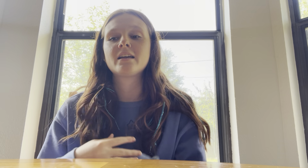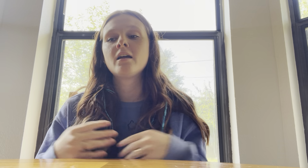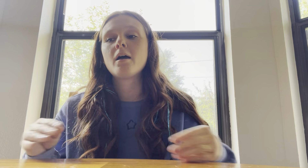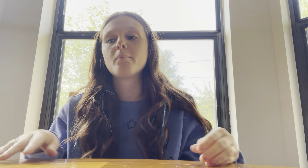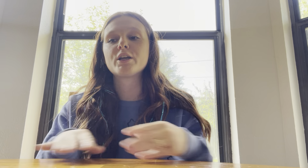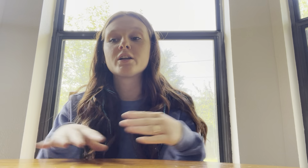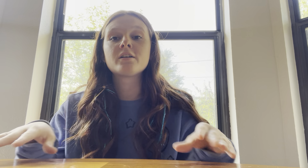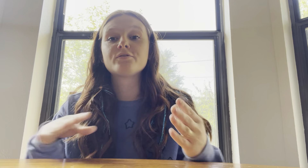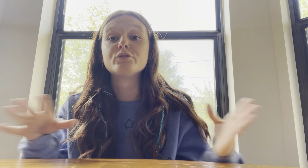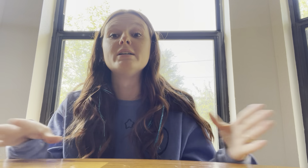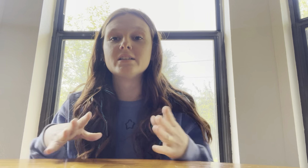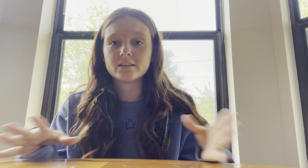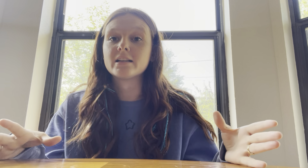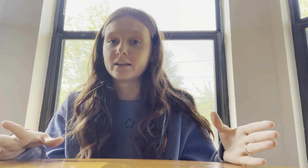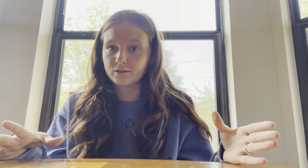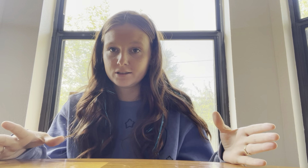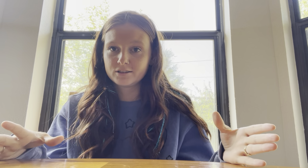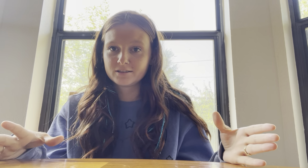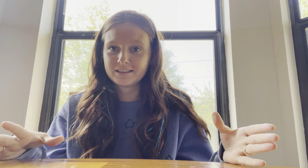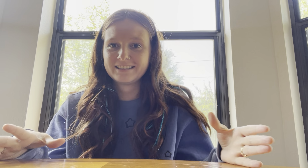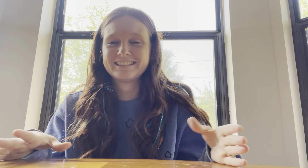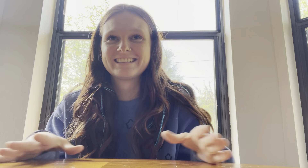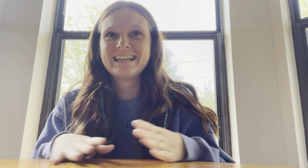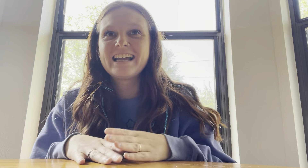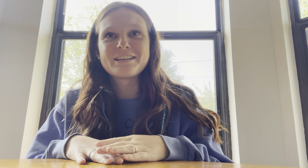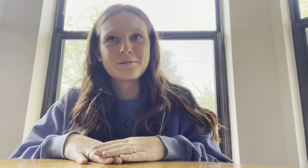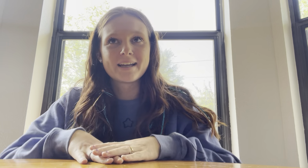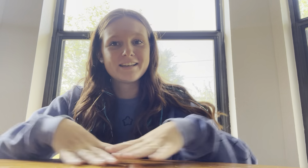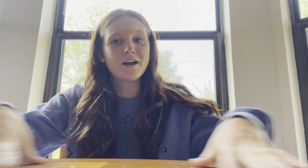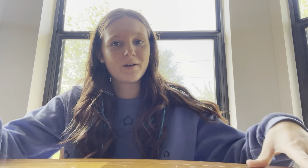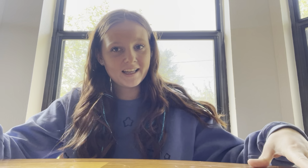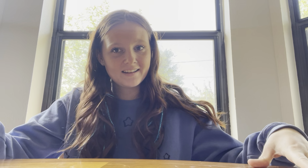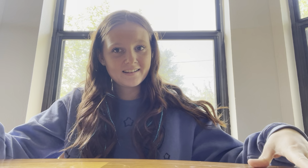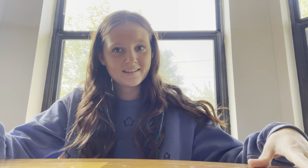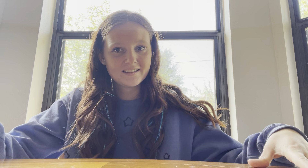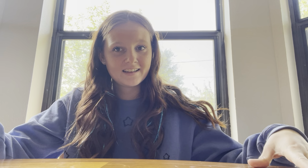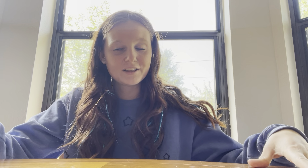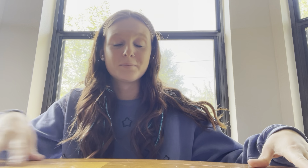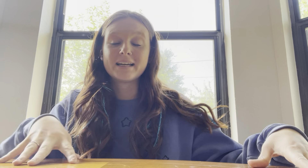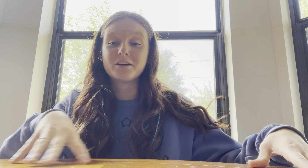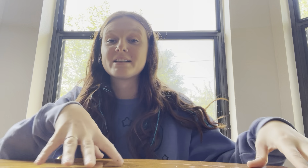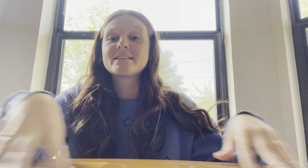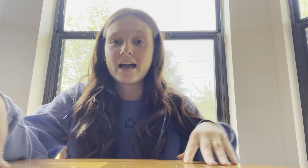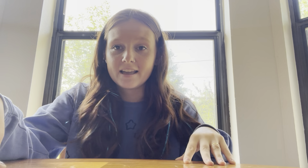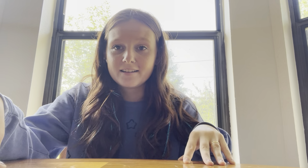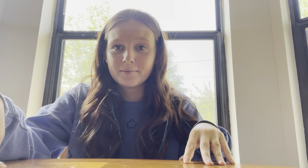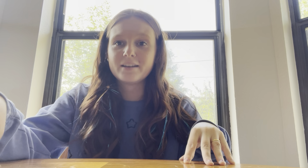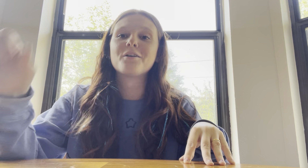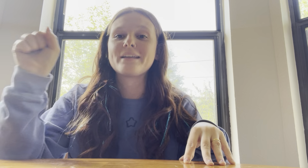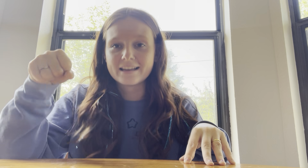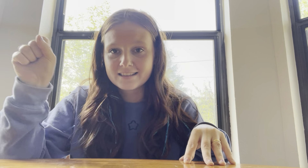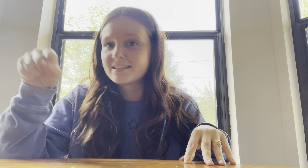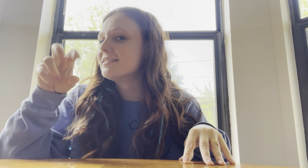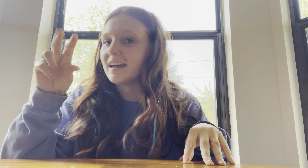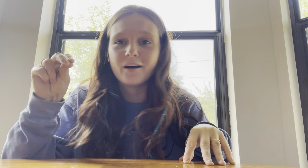but you're not fluent in the language. You might know it, you might know a sign, you might know yes, no,